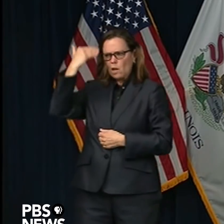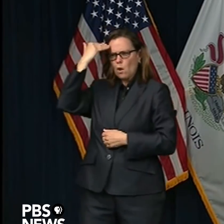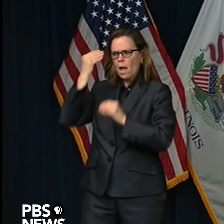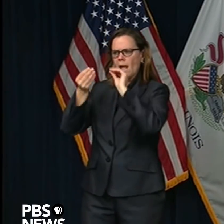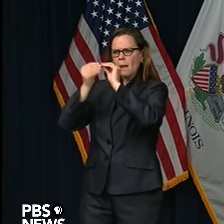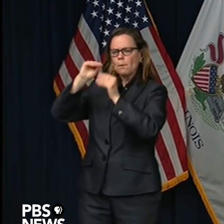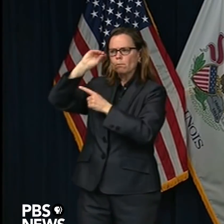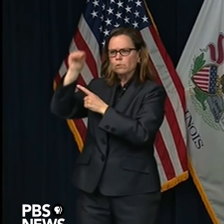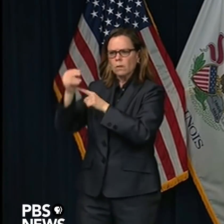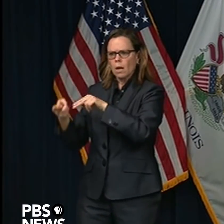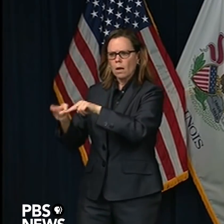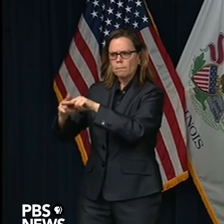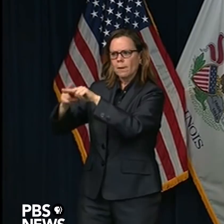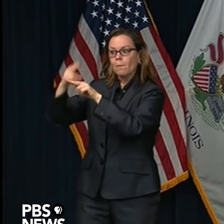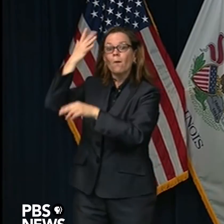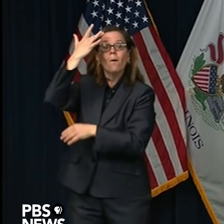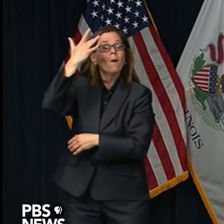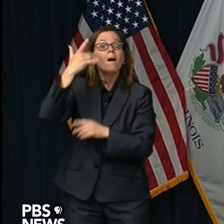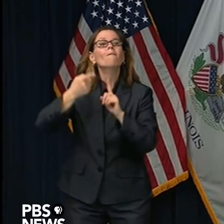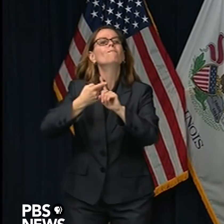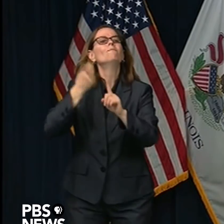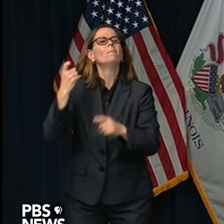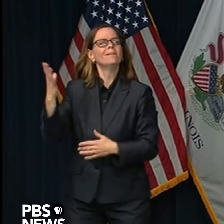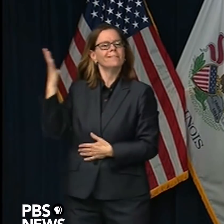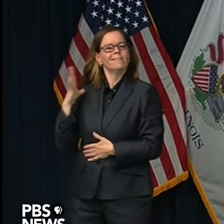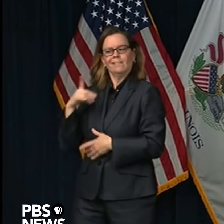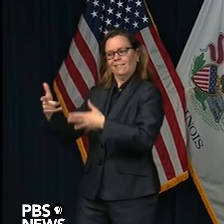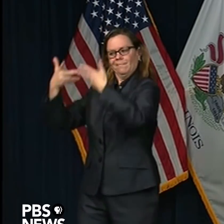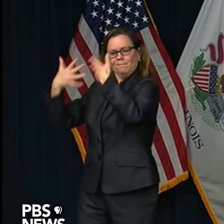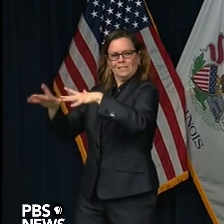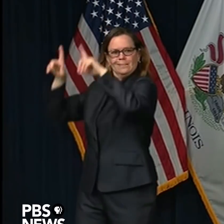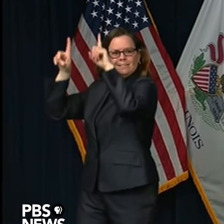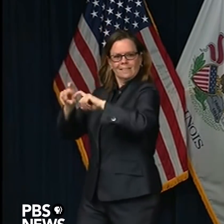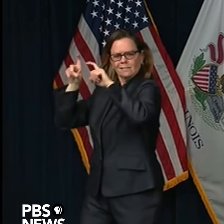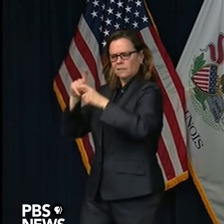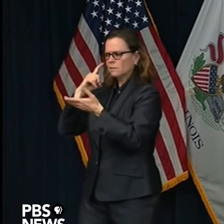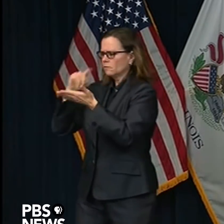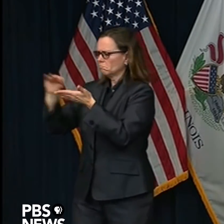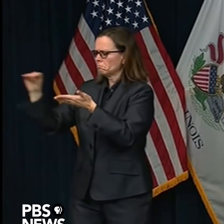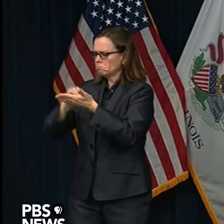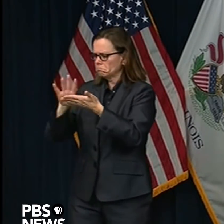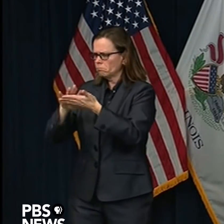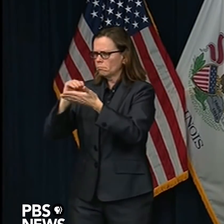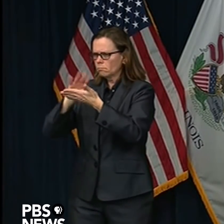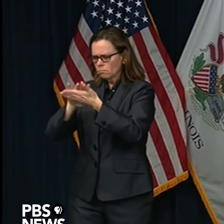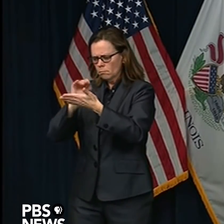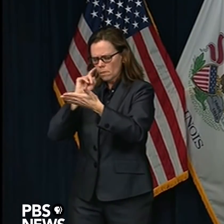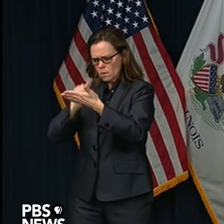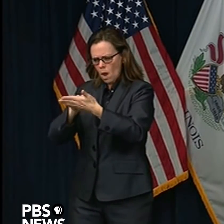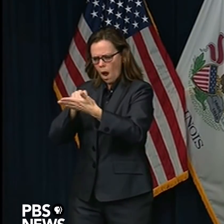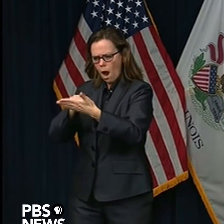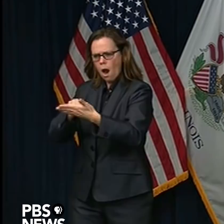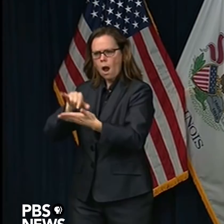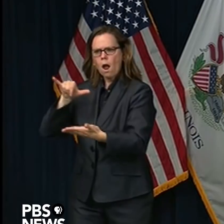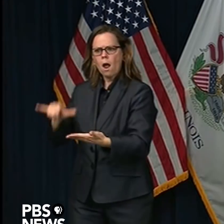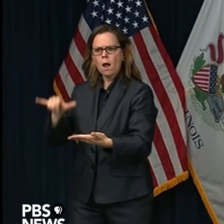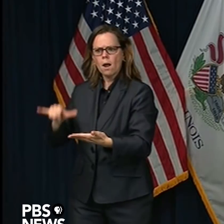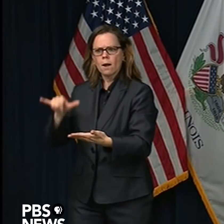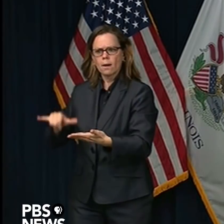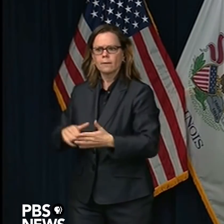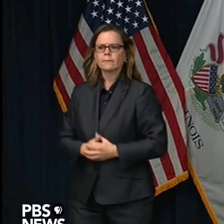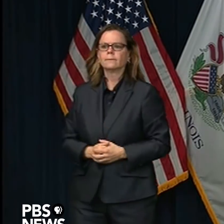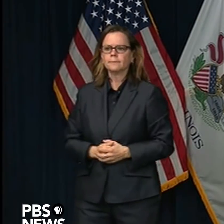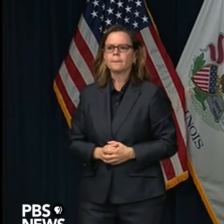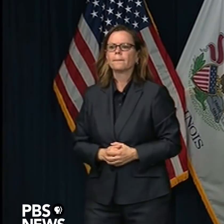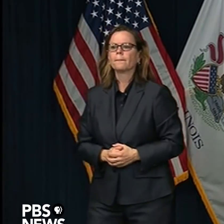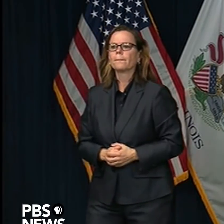spread those five-minute tests, or the five- to 15-minute tests, the rapid tests, into communities where